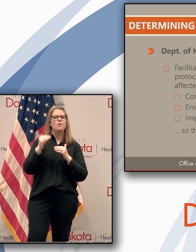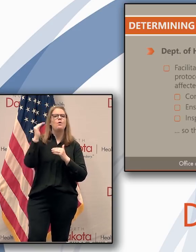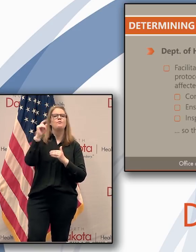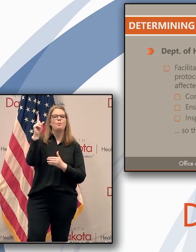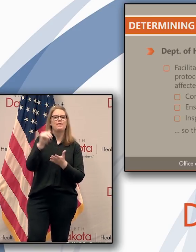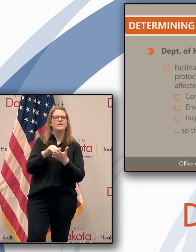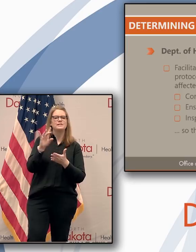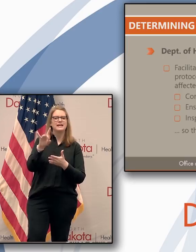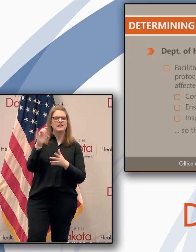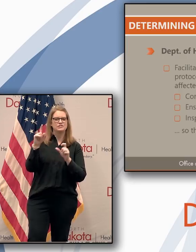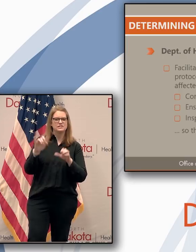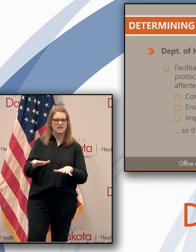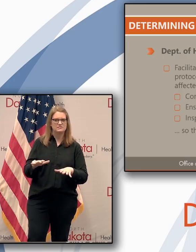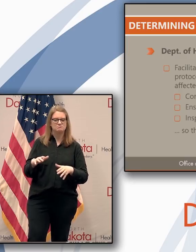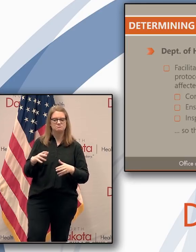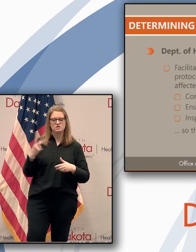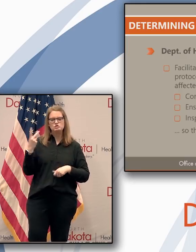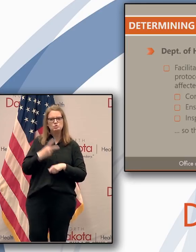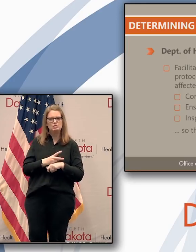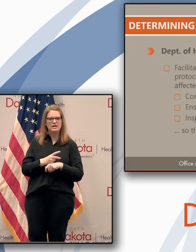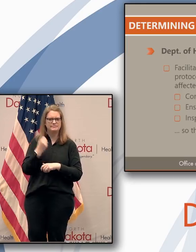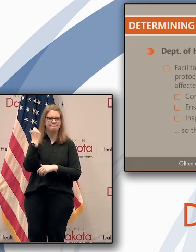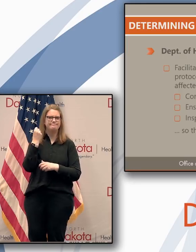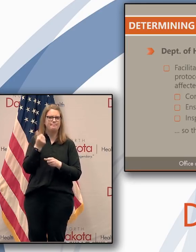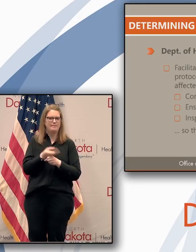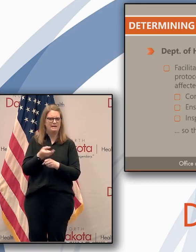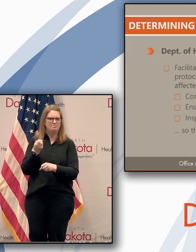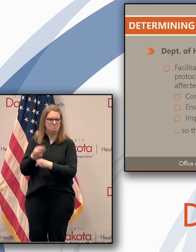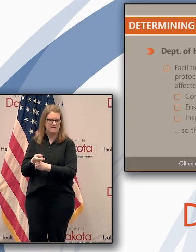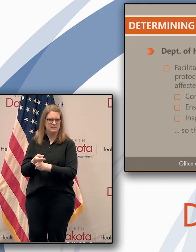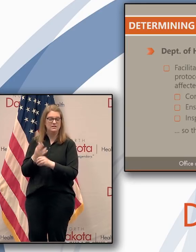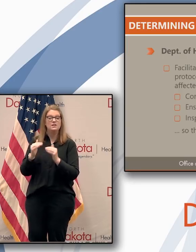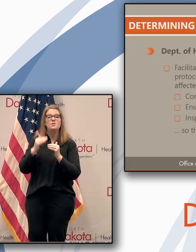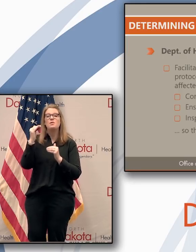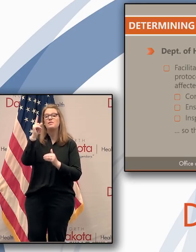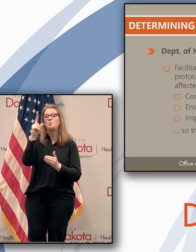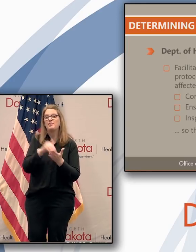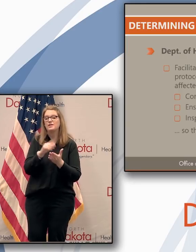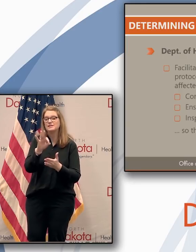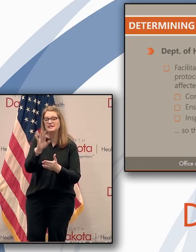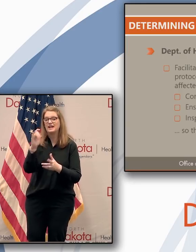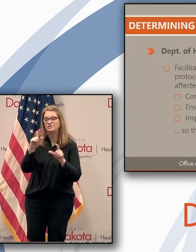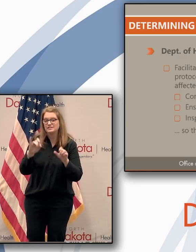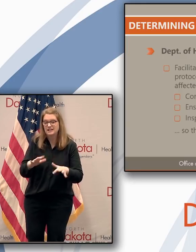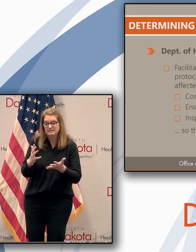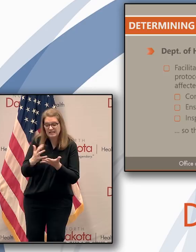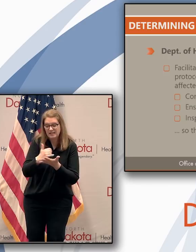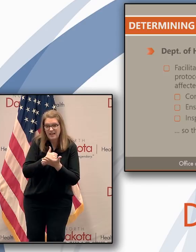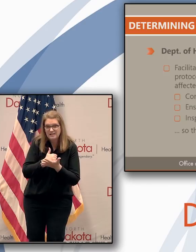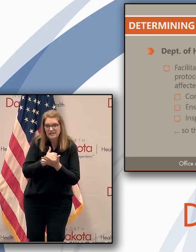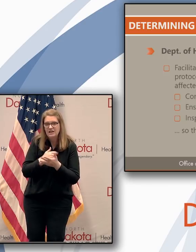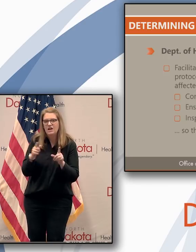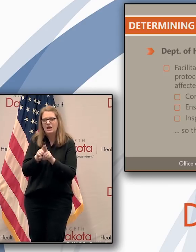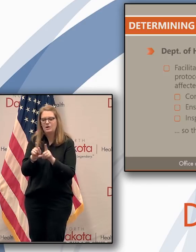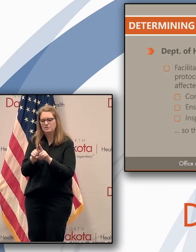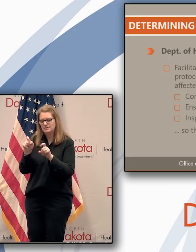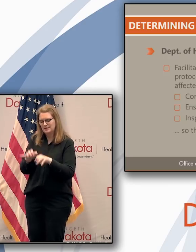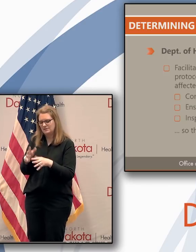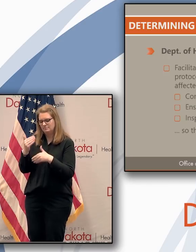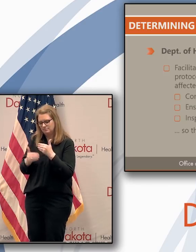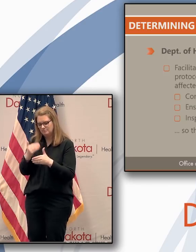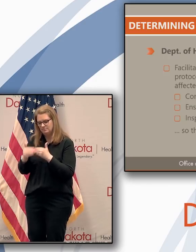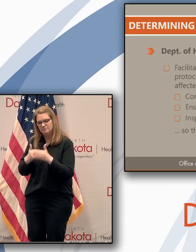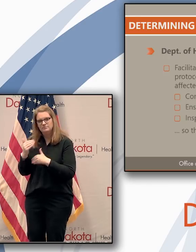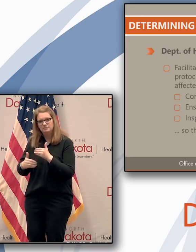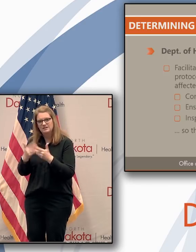tests. We've done that two days in a row with more than 1900 tests, not only collected, but also coming through the labs. So that's